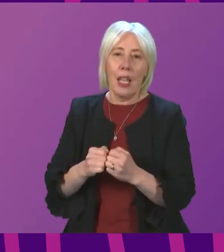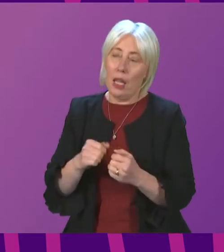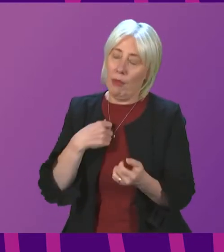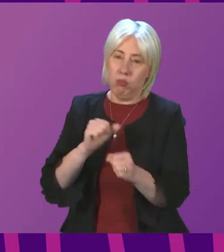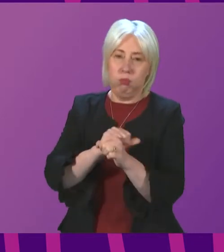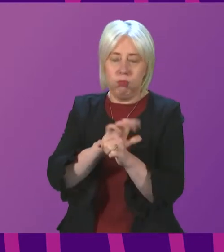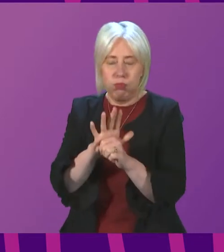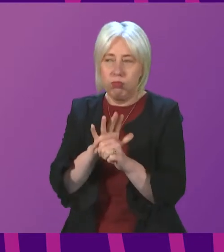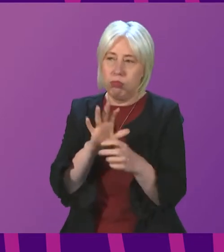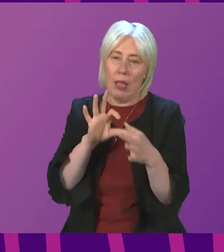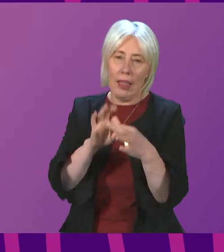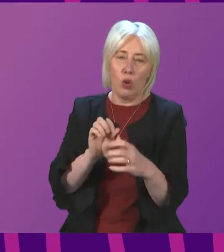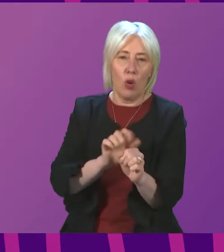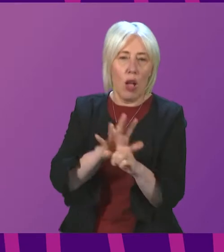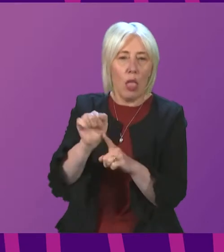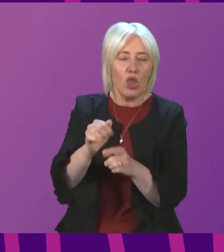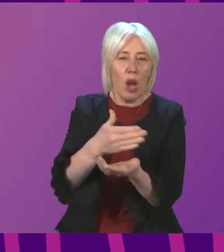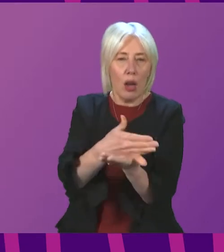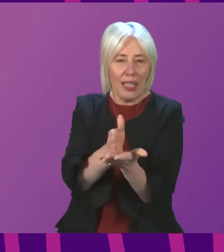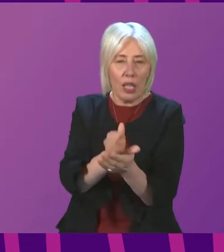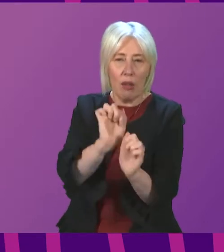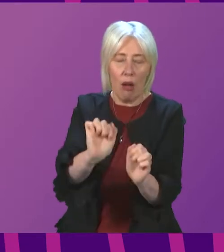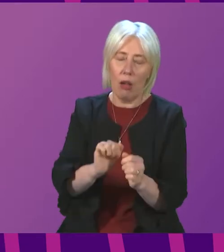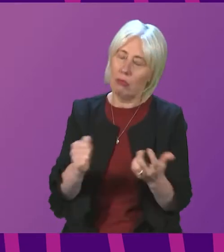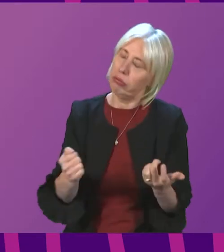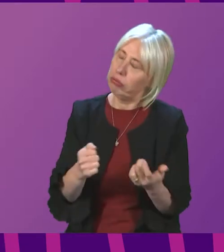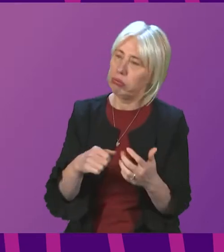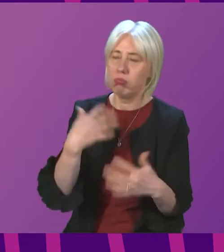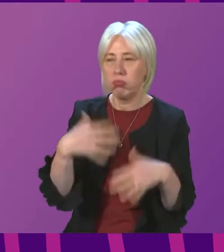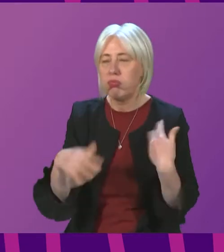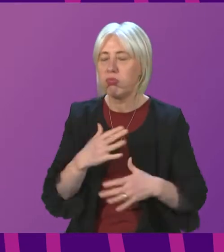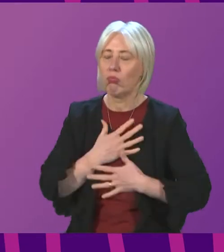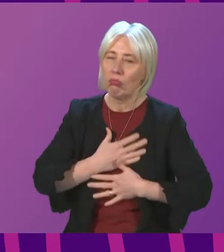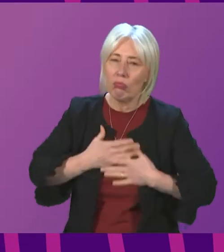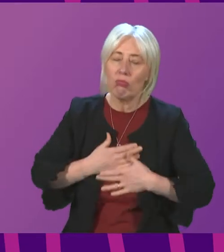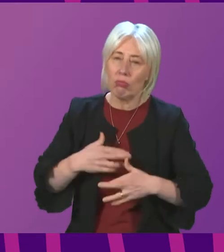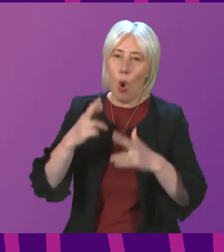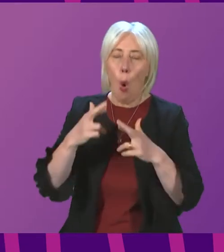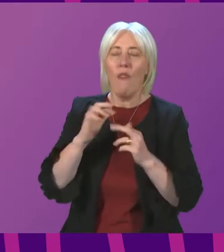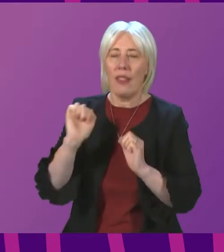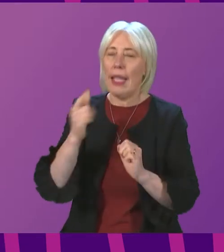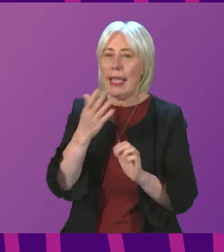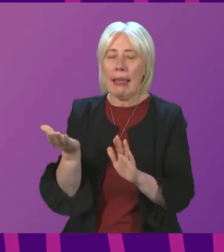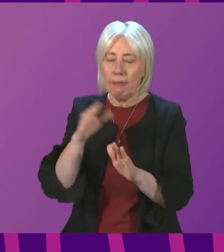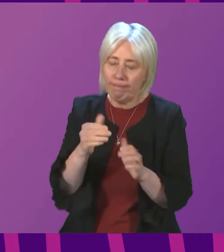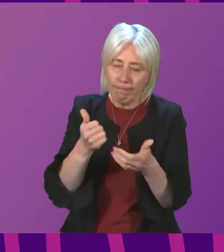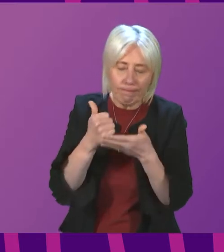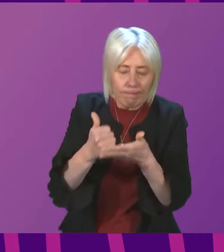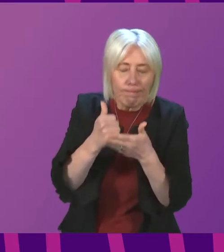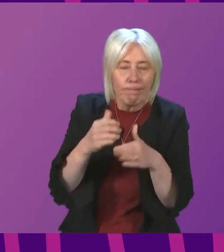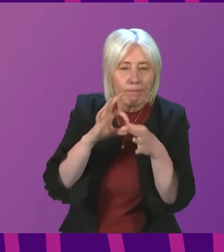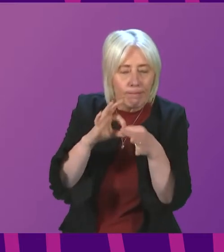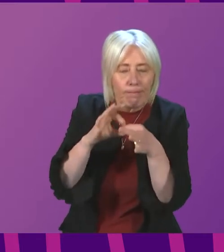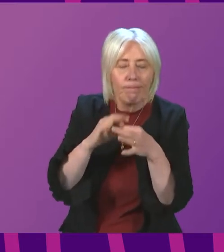pandemic on the cultural sector. There is a lot of pain and hurt out there that I hope you will bring salve to. But also,